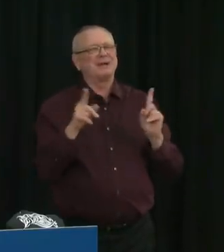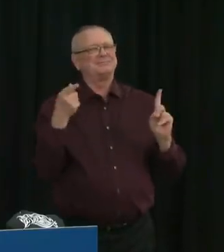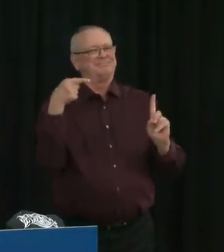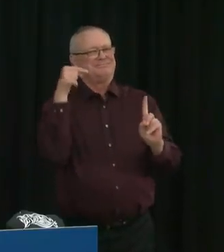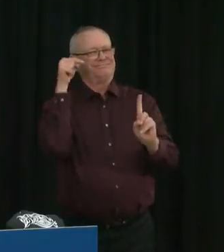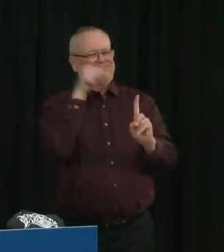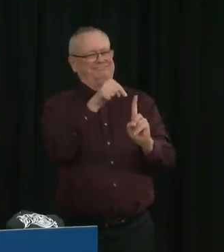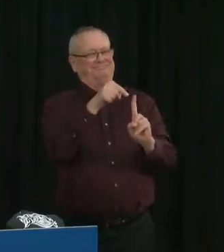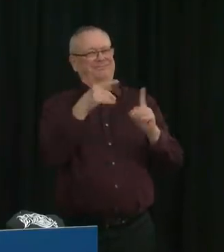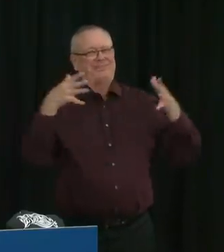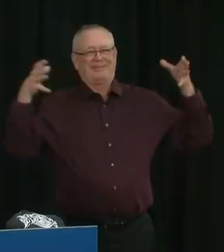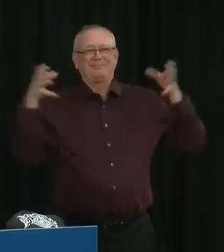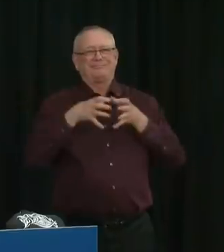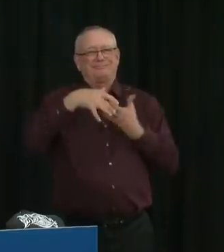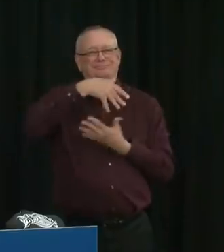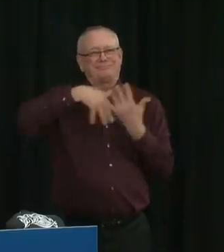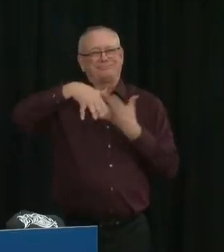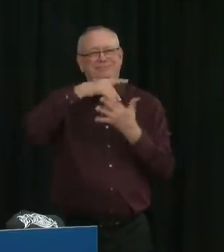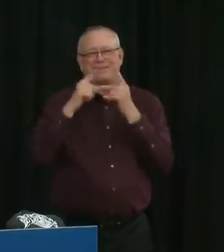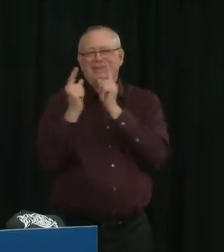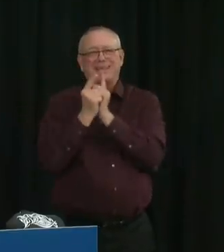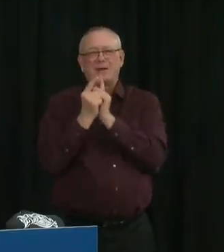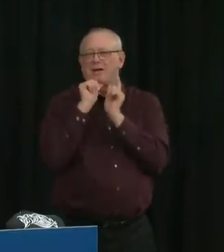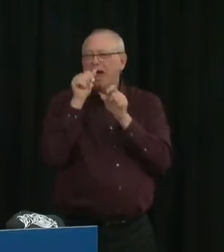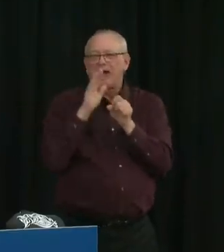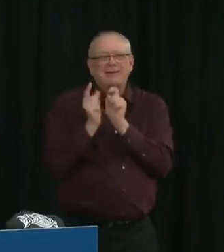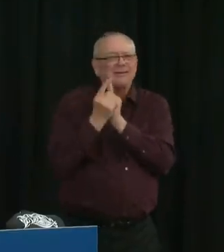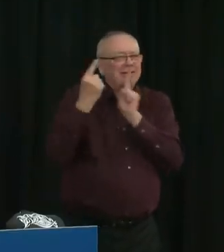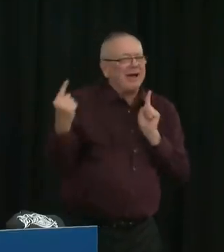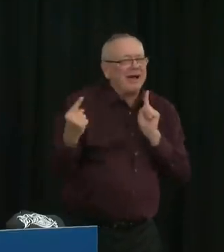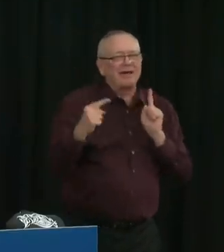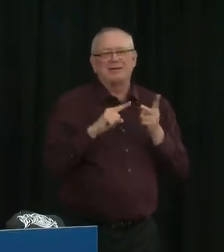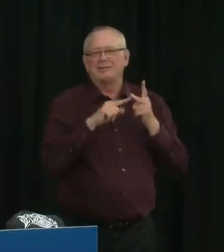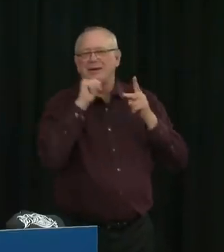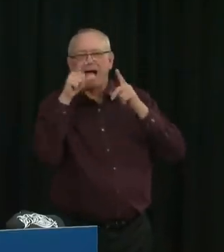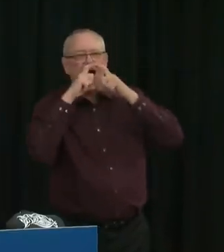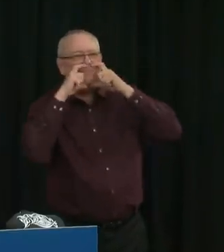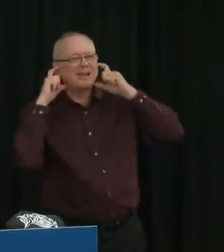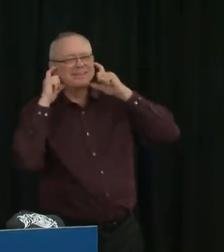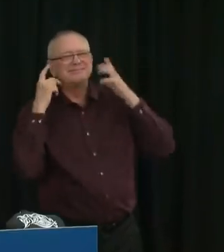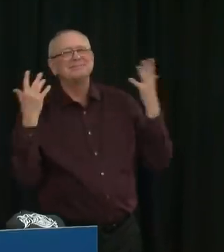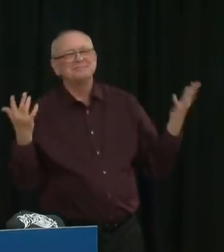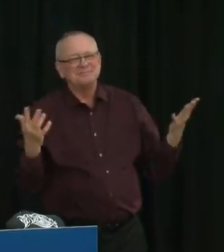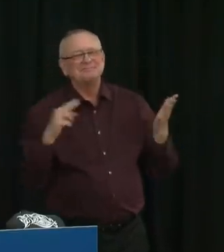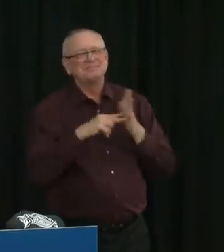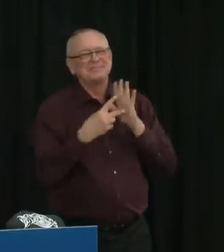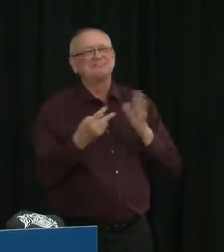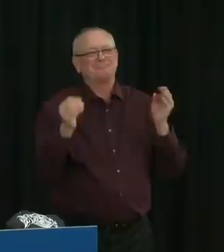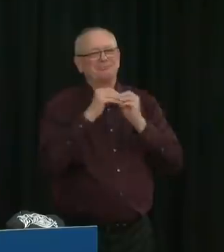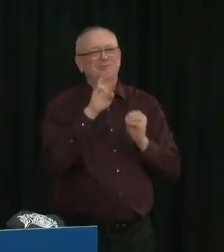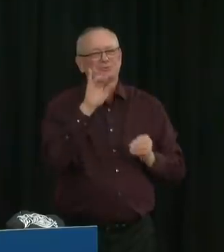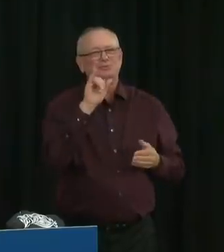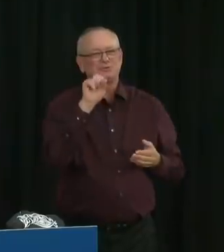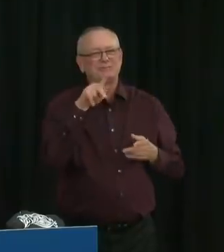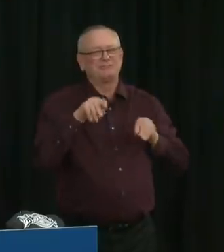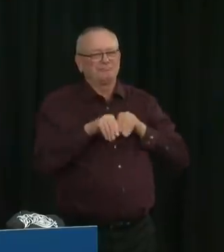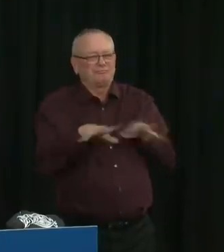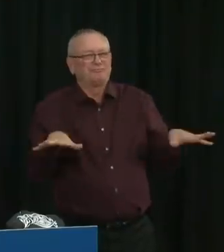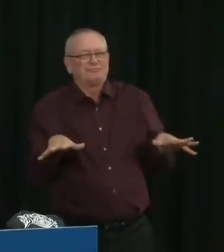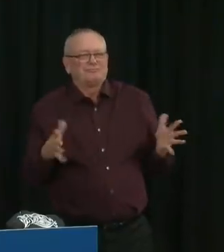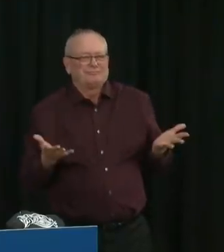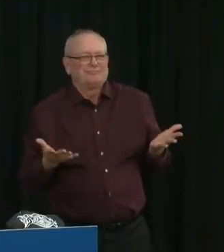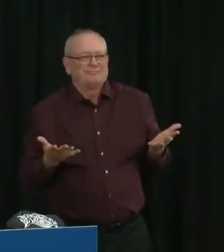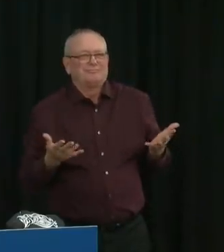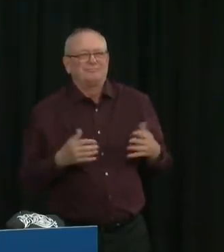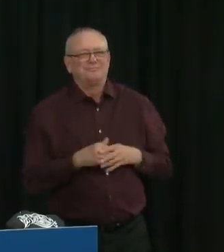consistently are a significant risk for spread. I want to be clear, I am very concerned about the rise